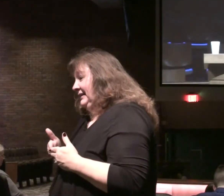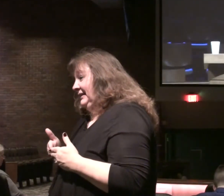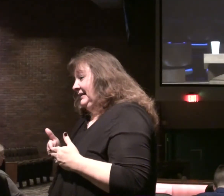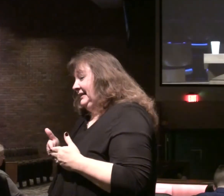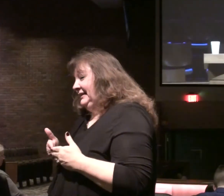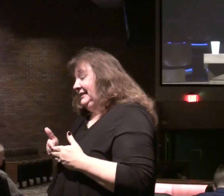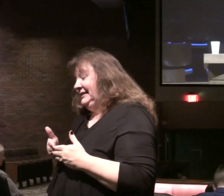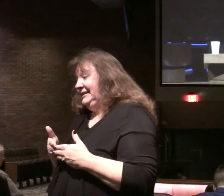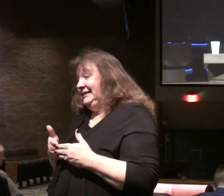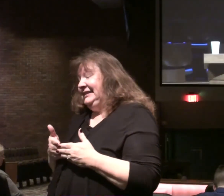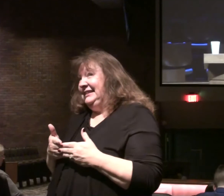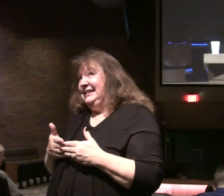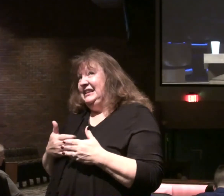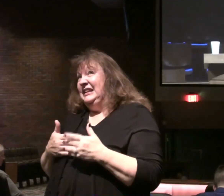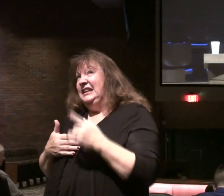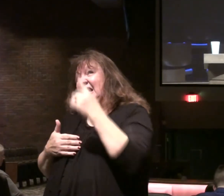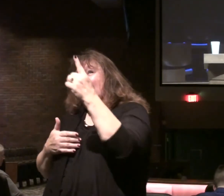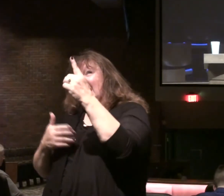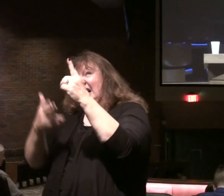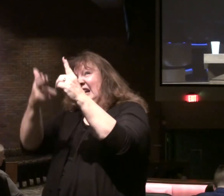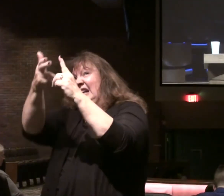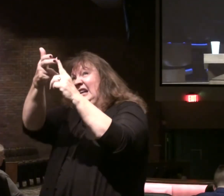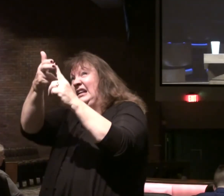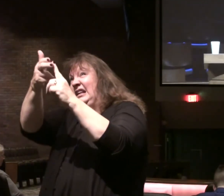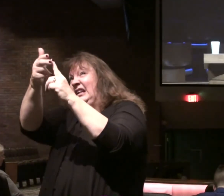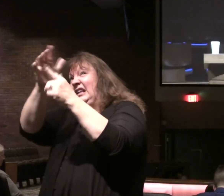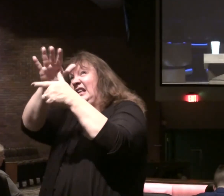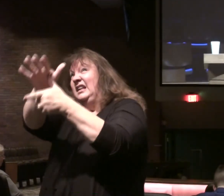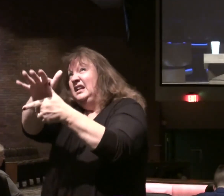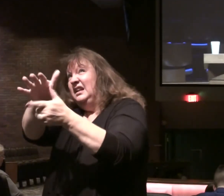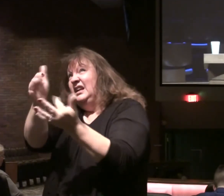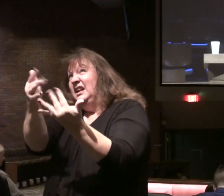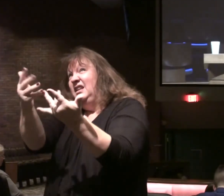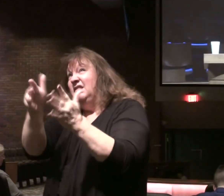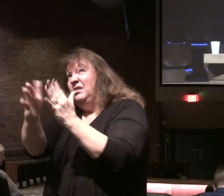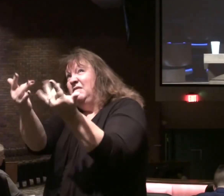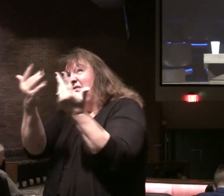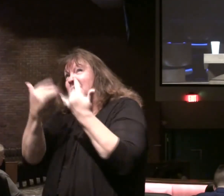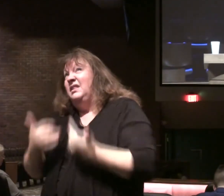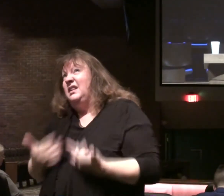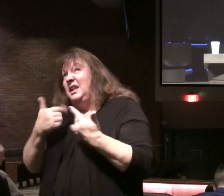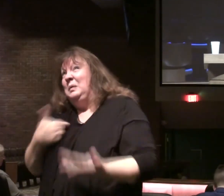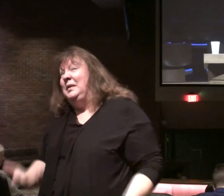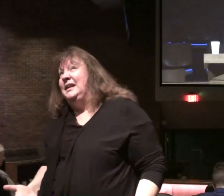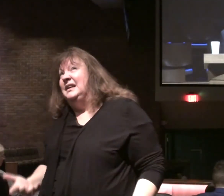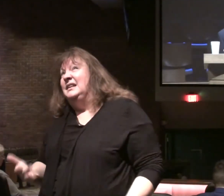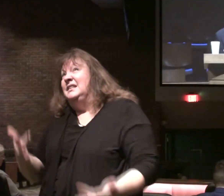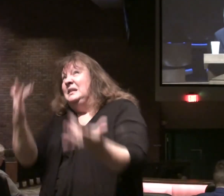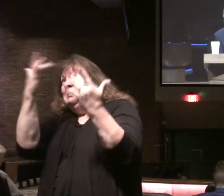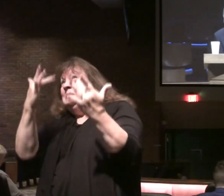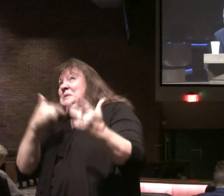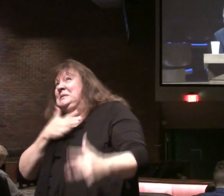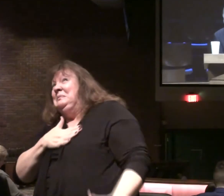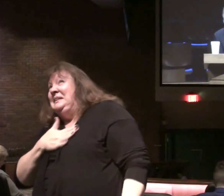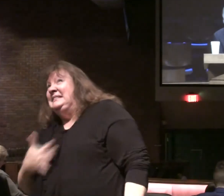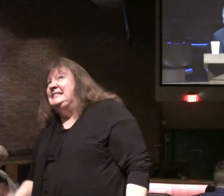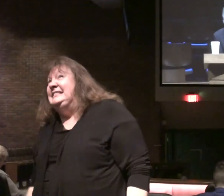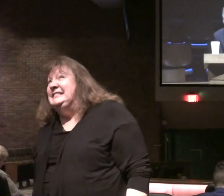And if I try to bring you Elijah. You'll burn me up. So have mercy on me.